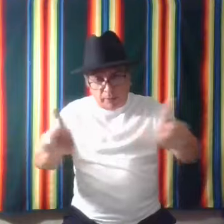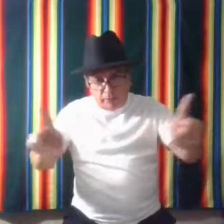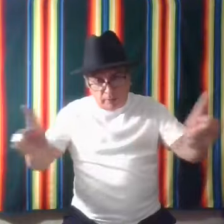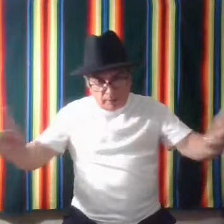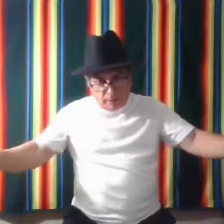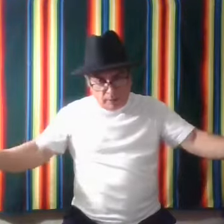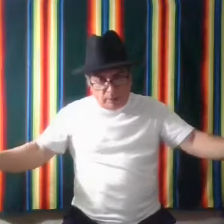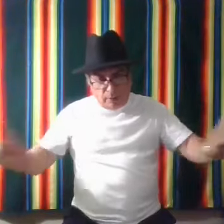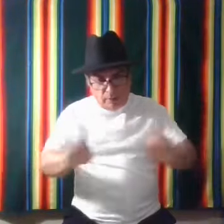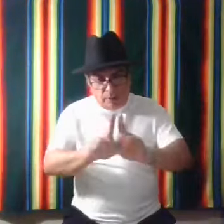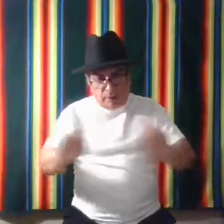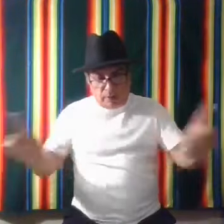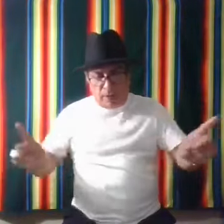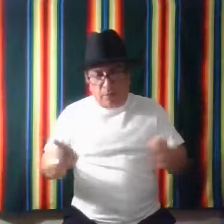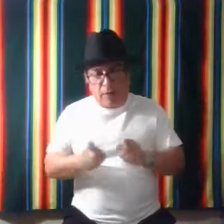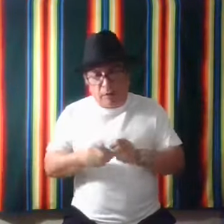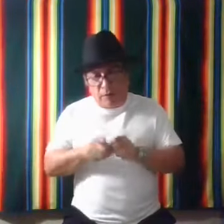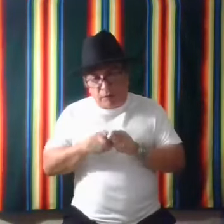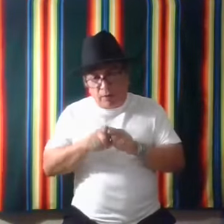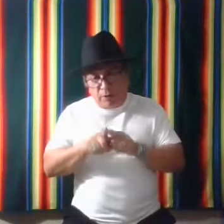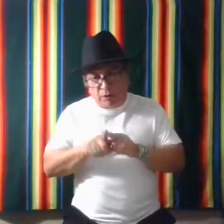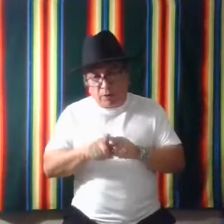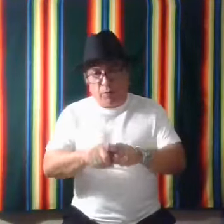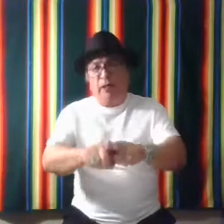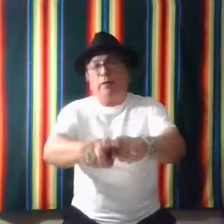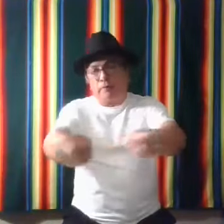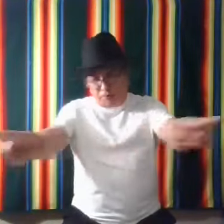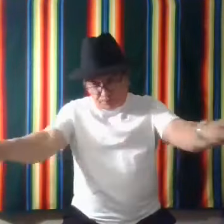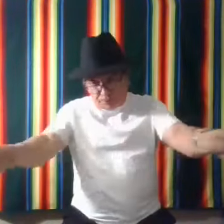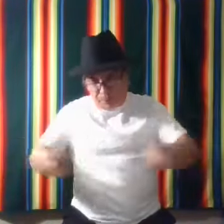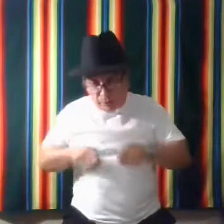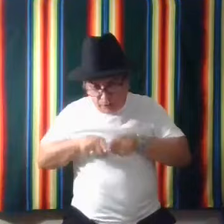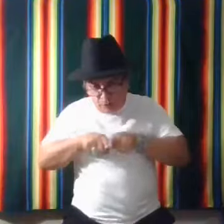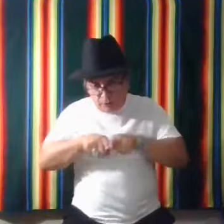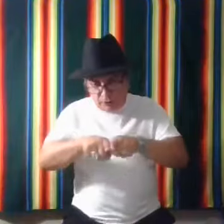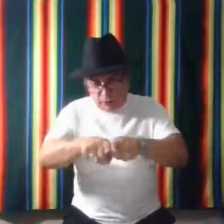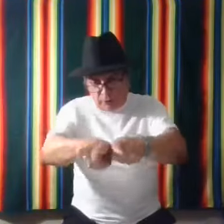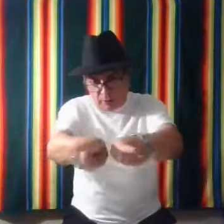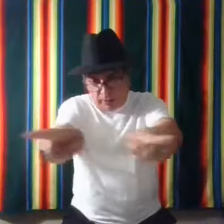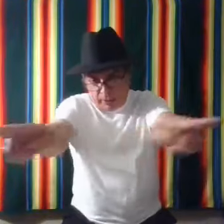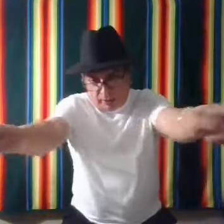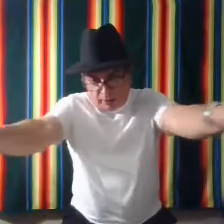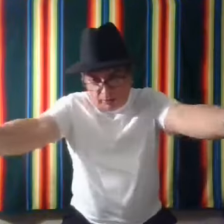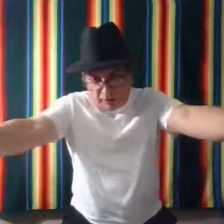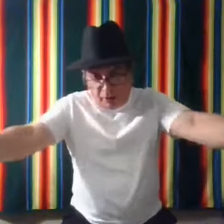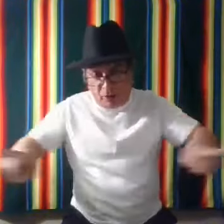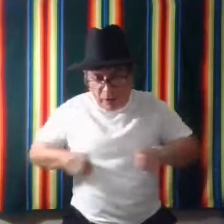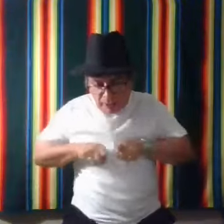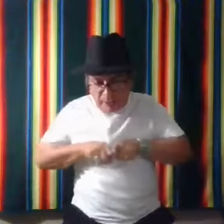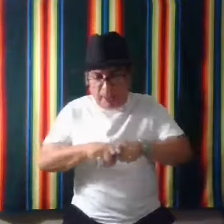like that, but, but, but to split it, you know, you just like, you come like that and then you veer off, that hand